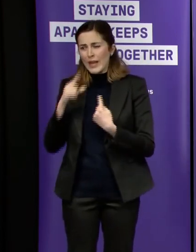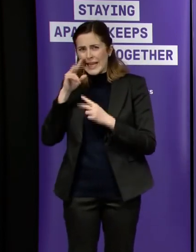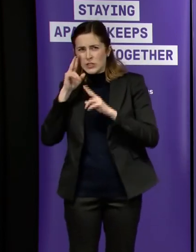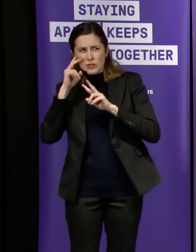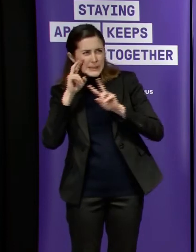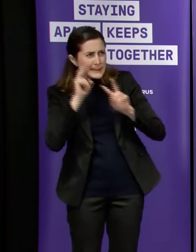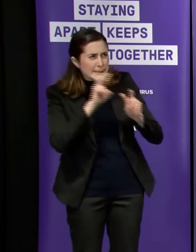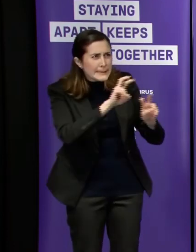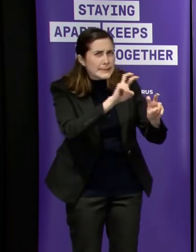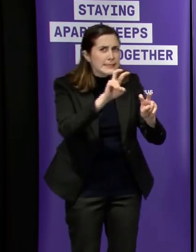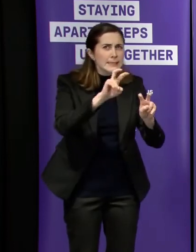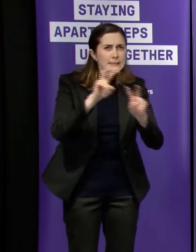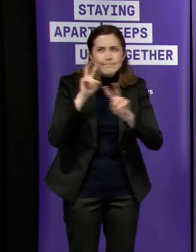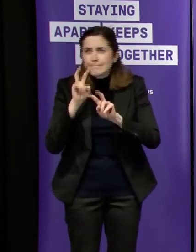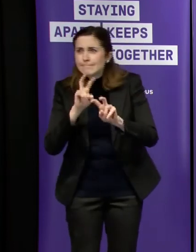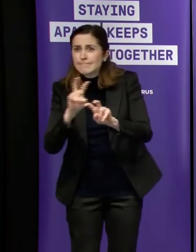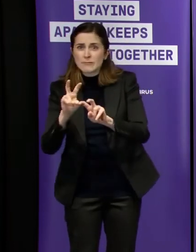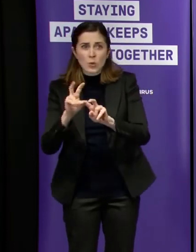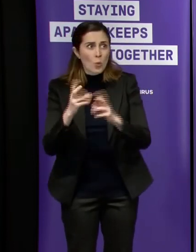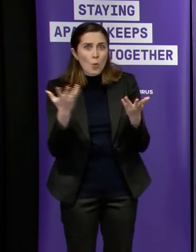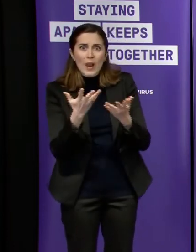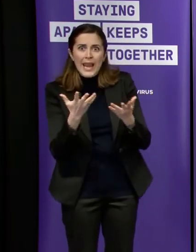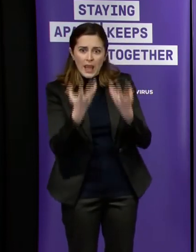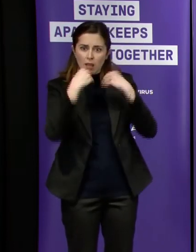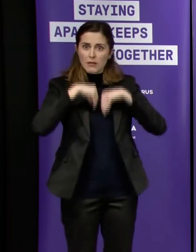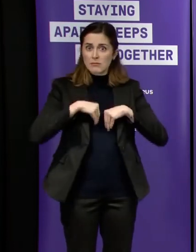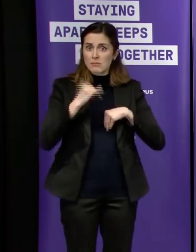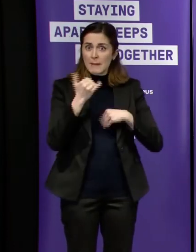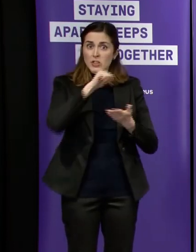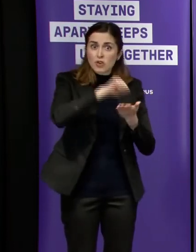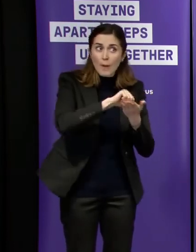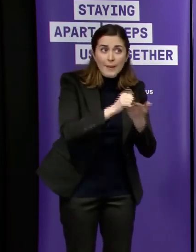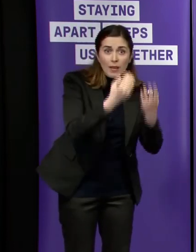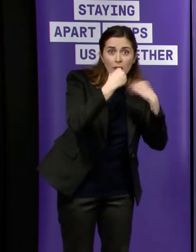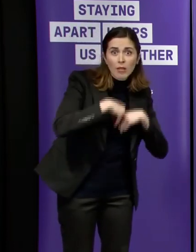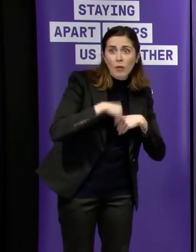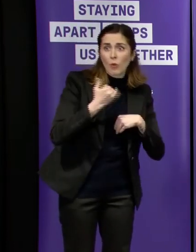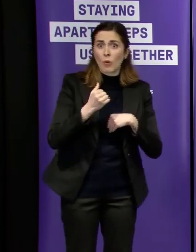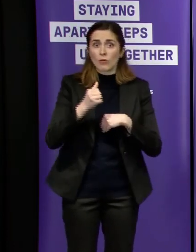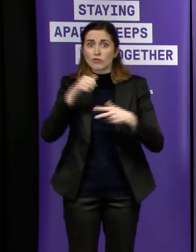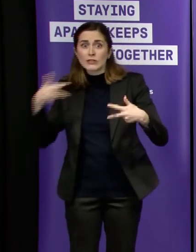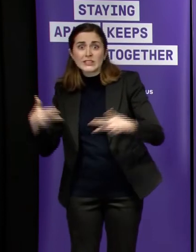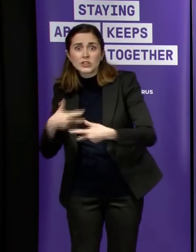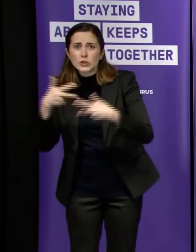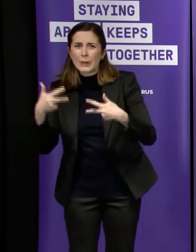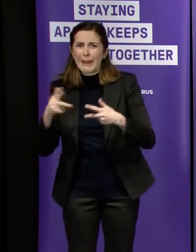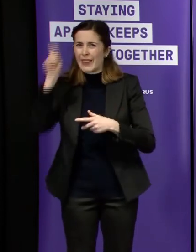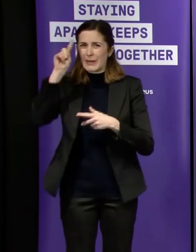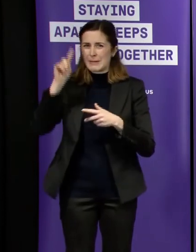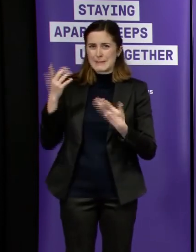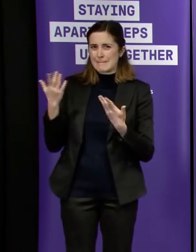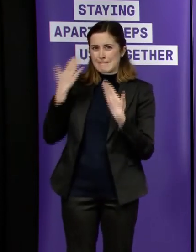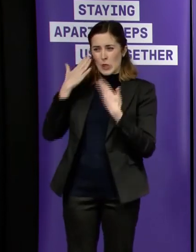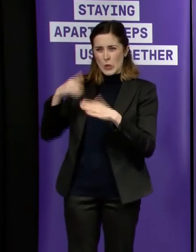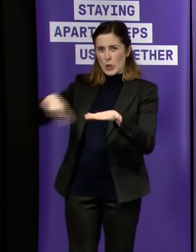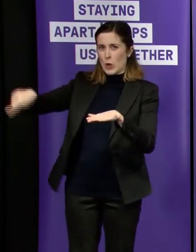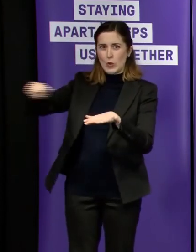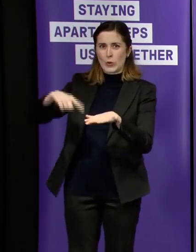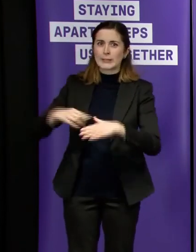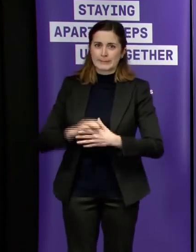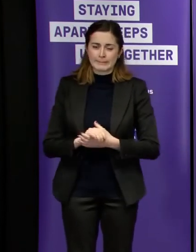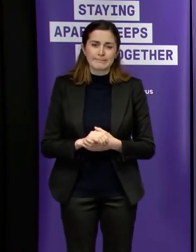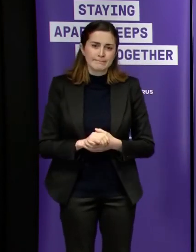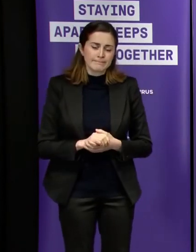data to see where they might have got it um so we should be able to close out some of those mystery cases a bit better are you frustrated at how